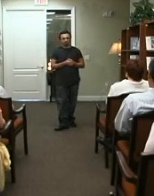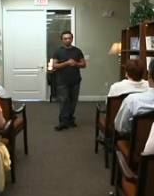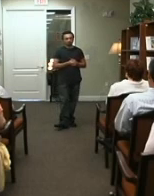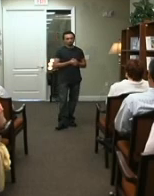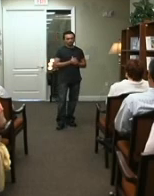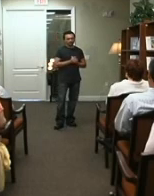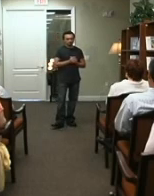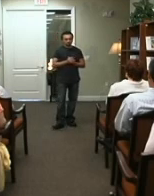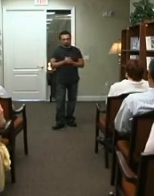Now